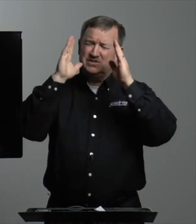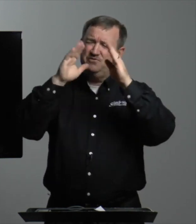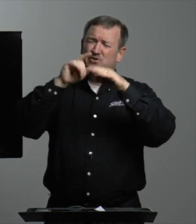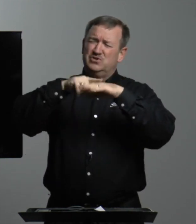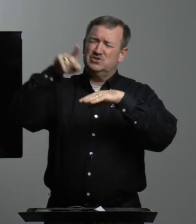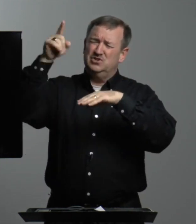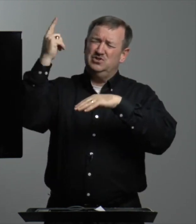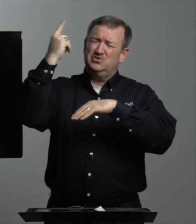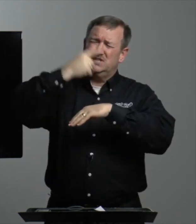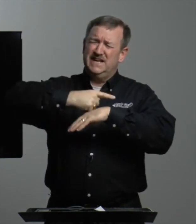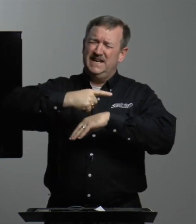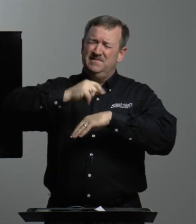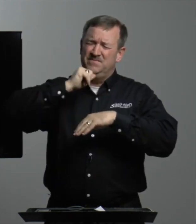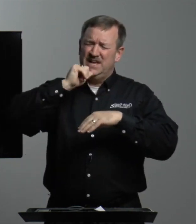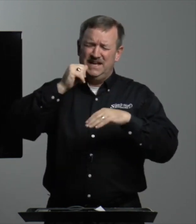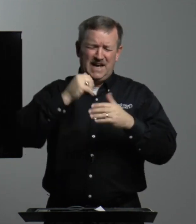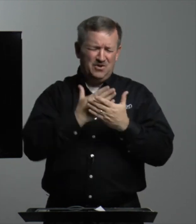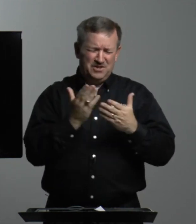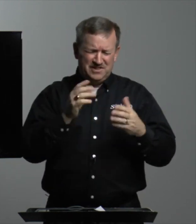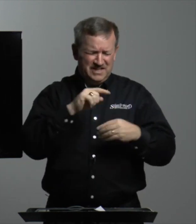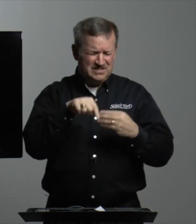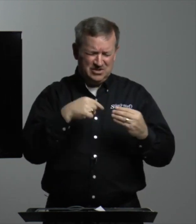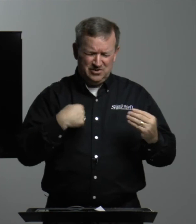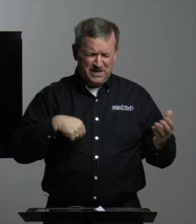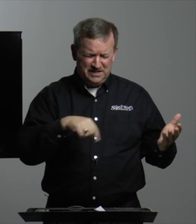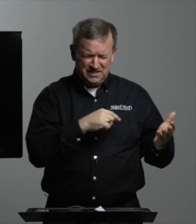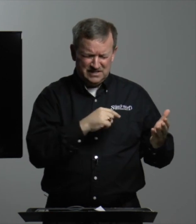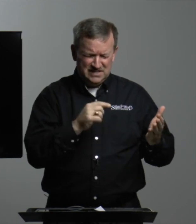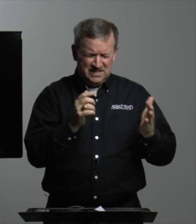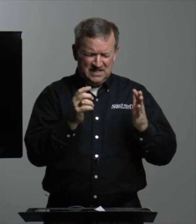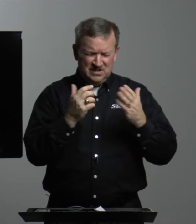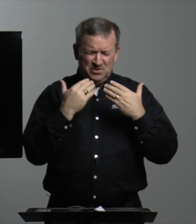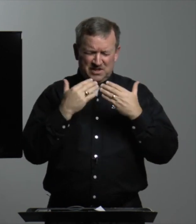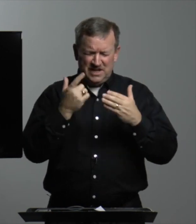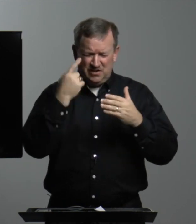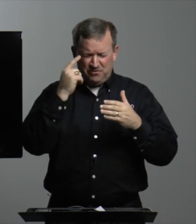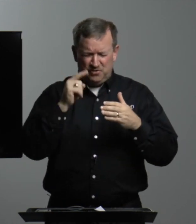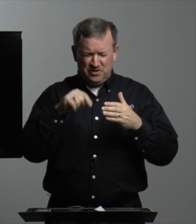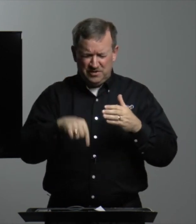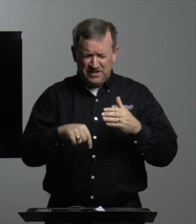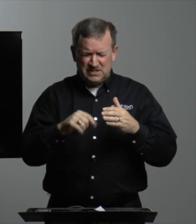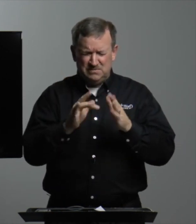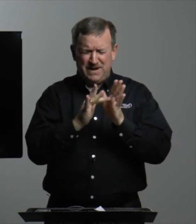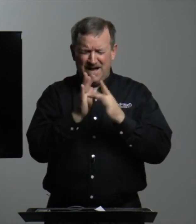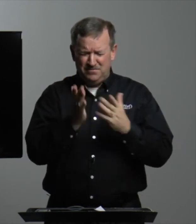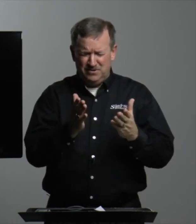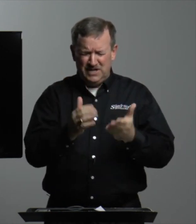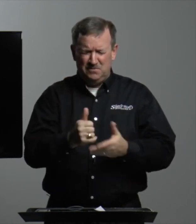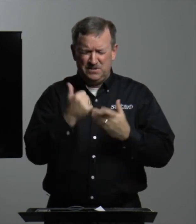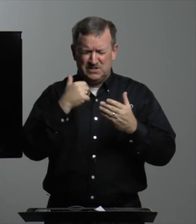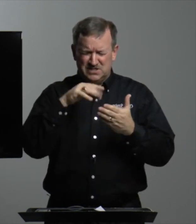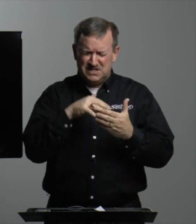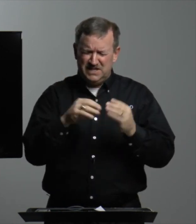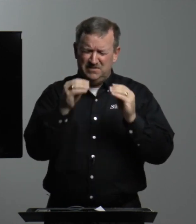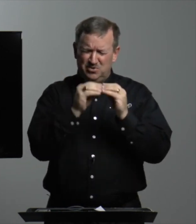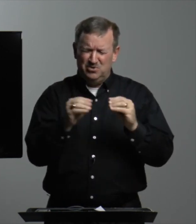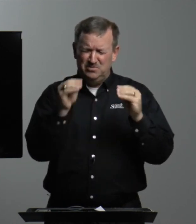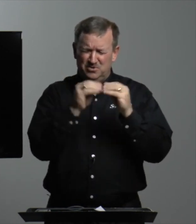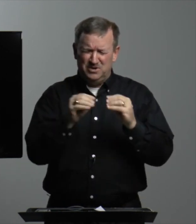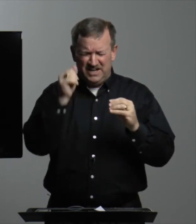us to focus on you today and not on the things that are around us. We thank you for this Bible. Help us to study it more and more